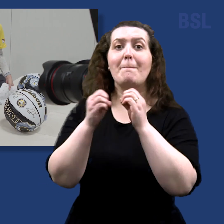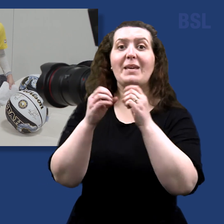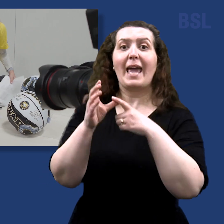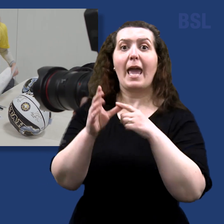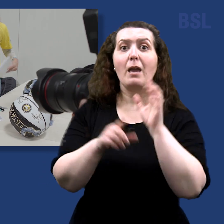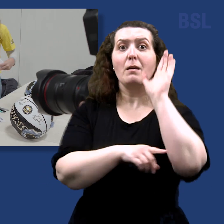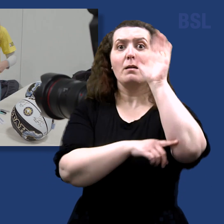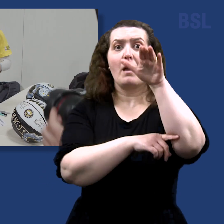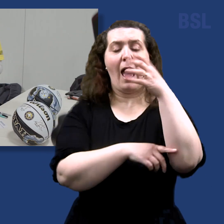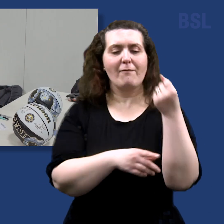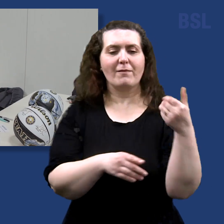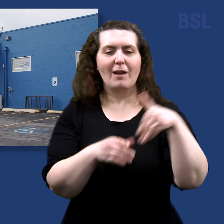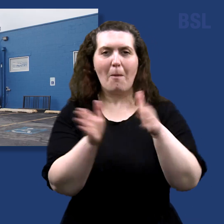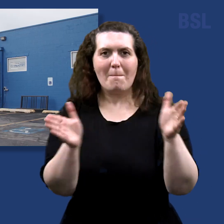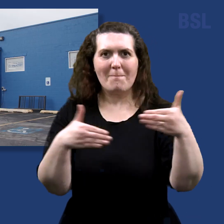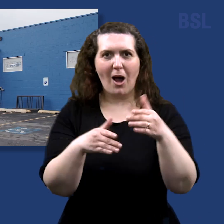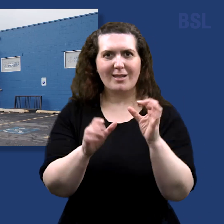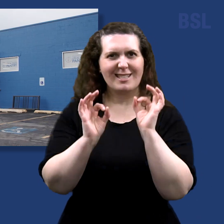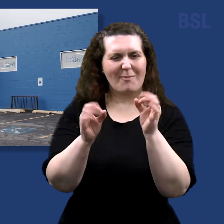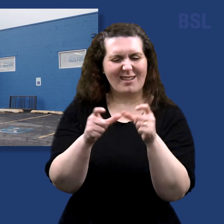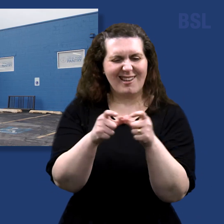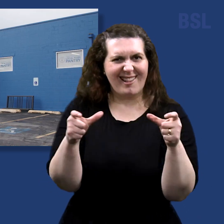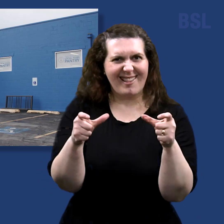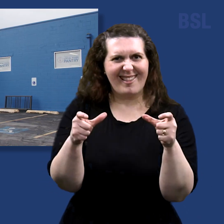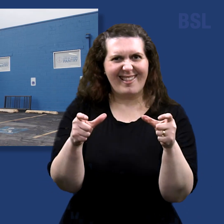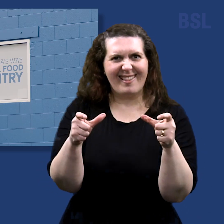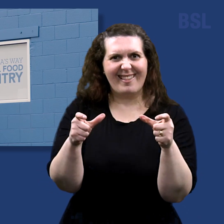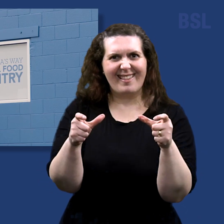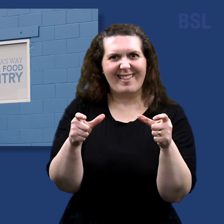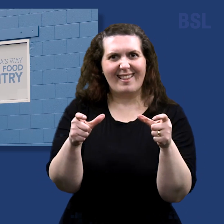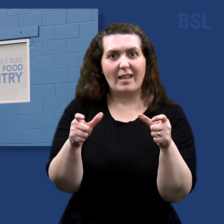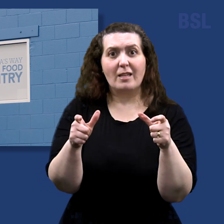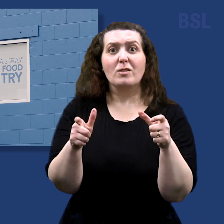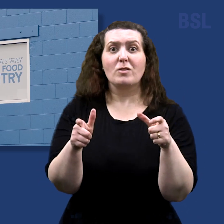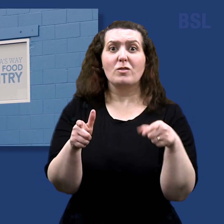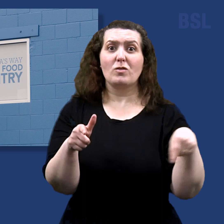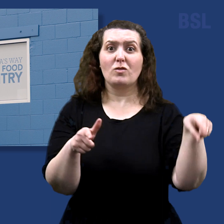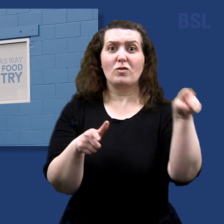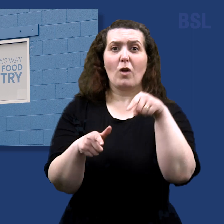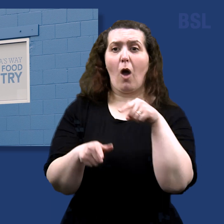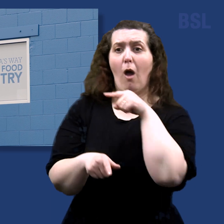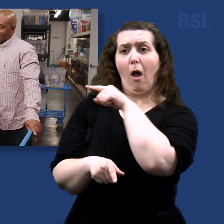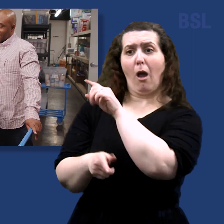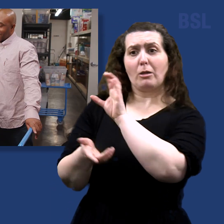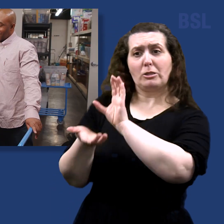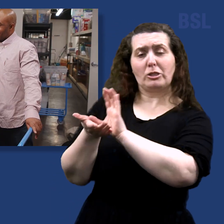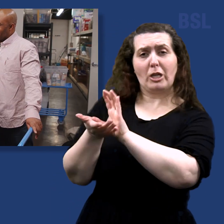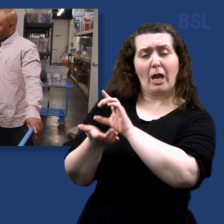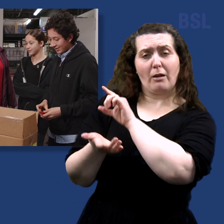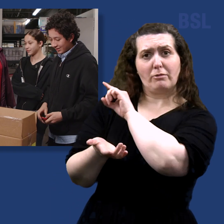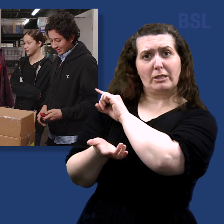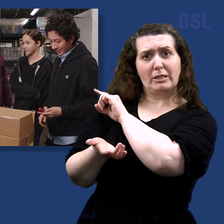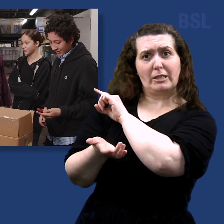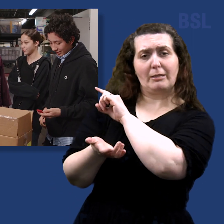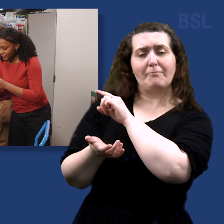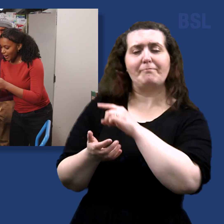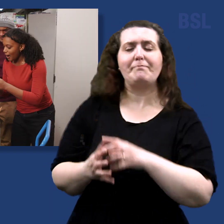Some delivered to Tabitha's Way Food Pantry in American Fork, Utah. Heiler a hero? Buddy Heiled. No